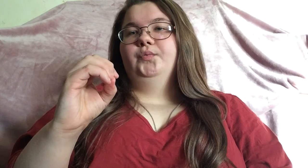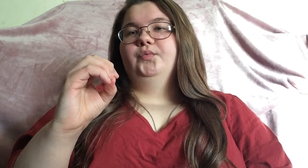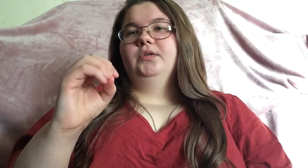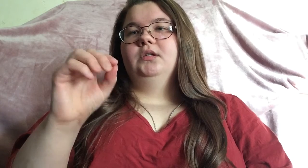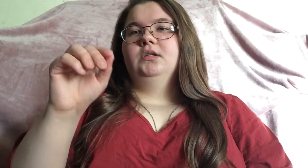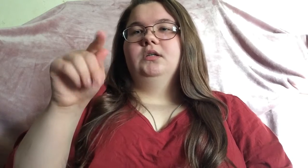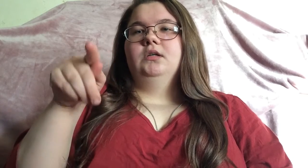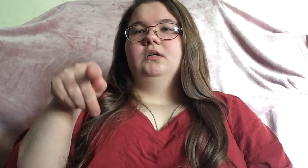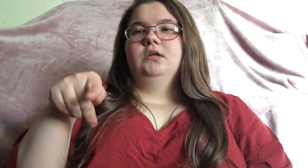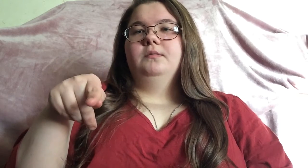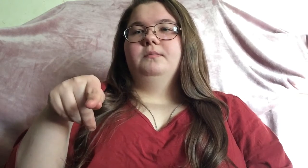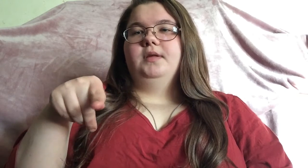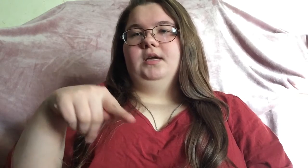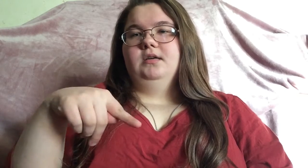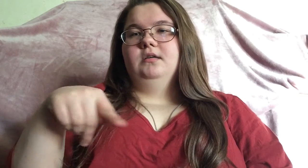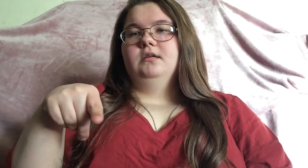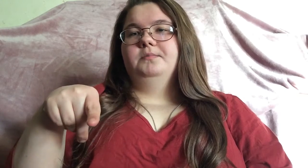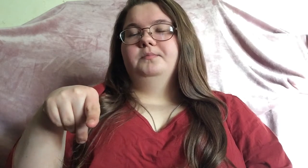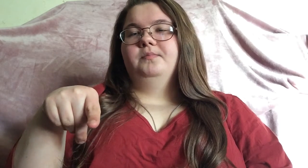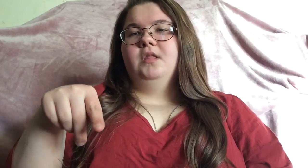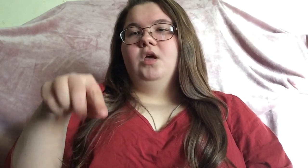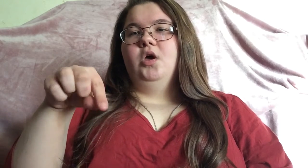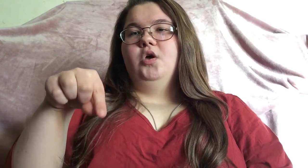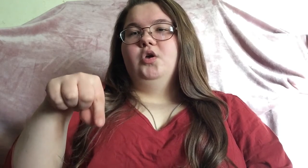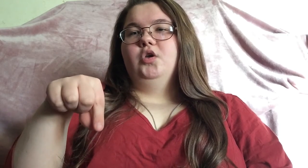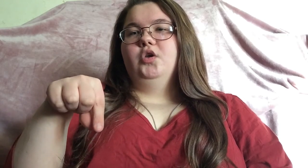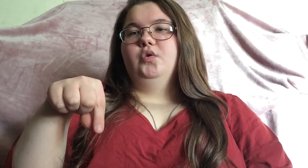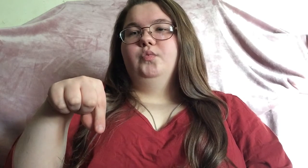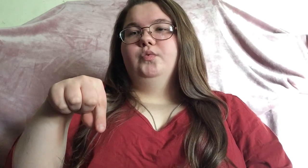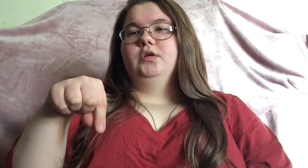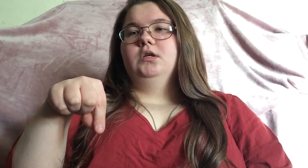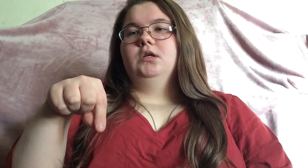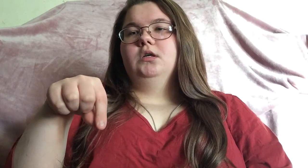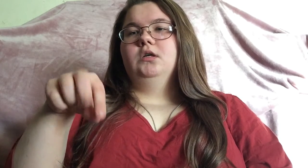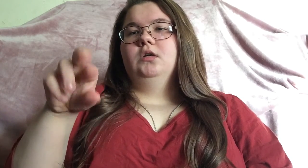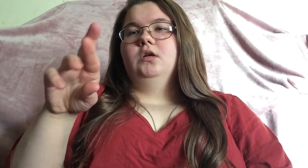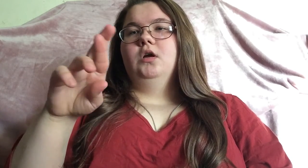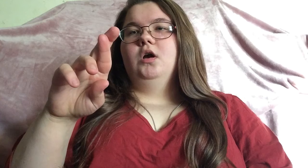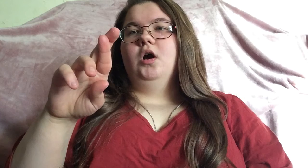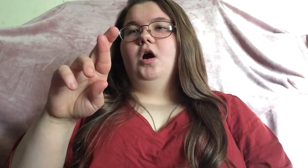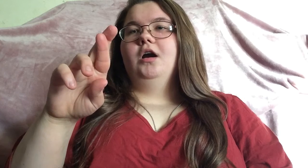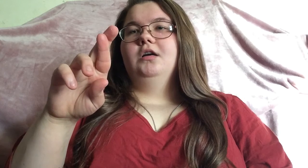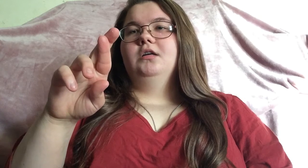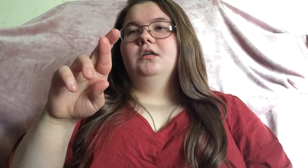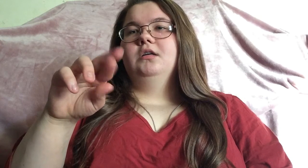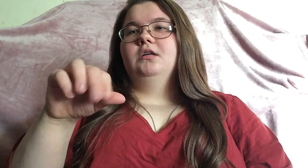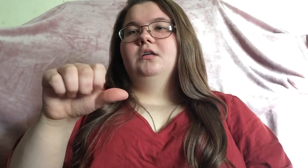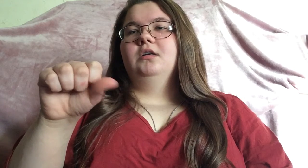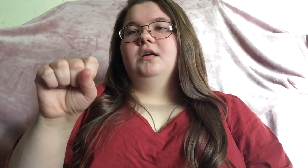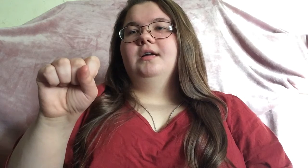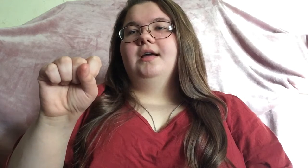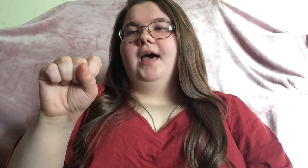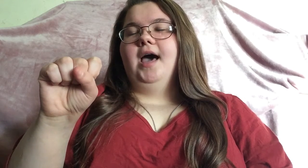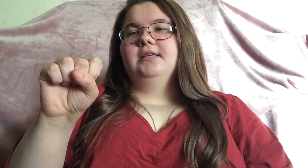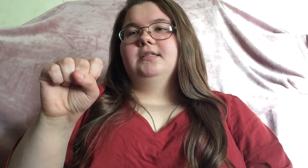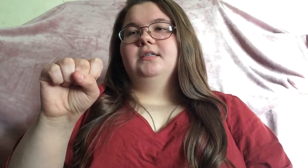p q r s